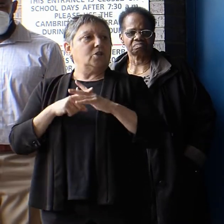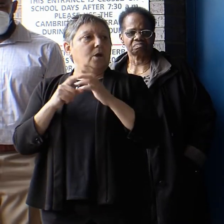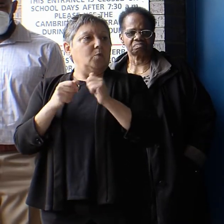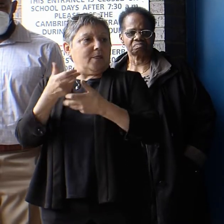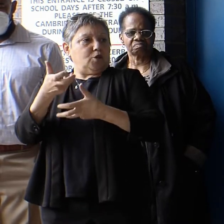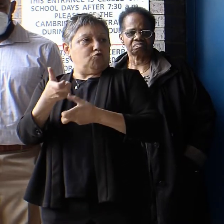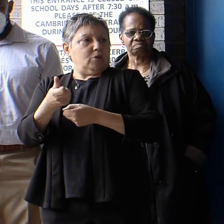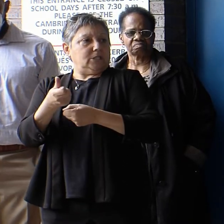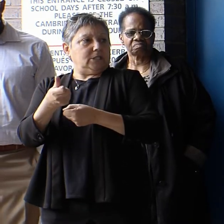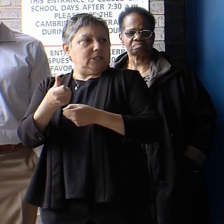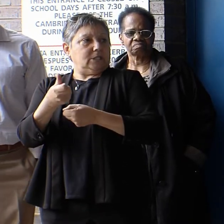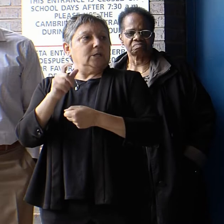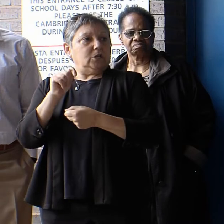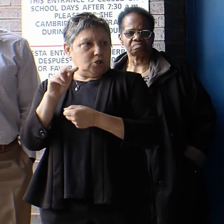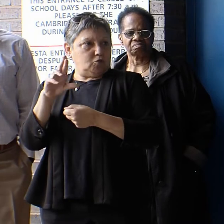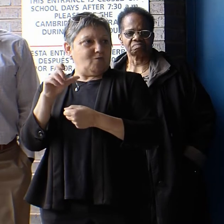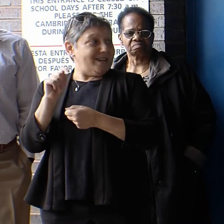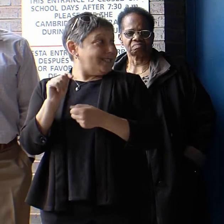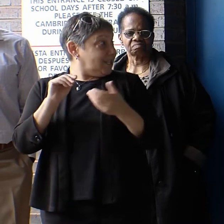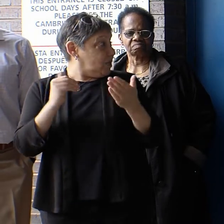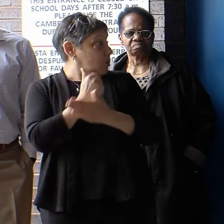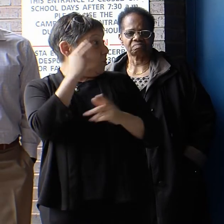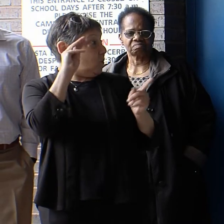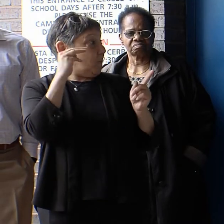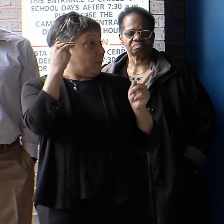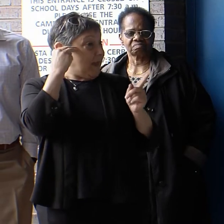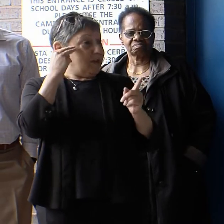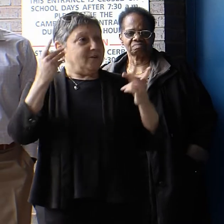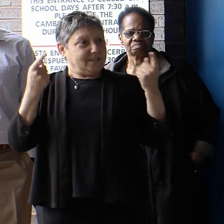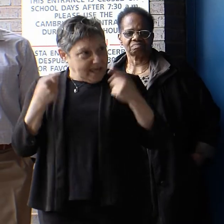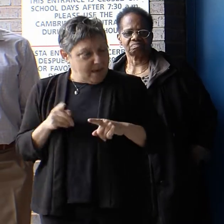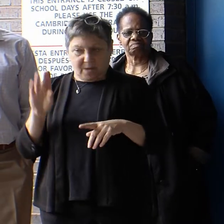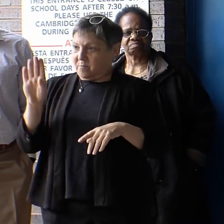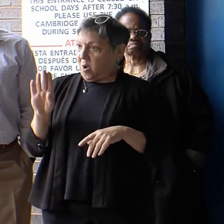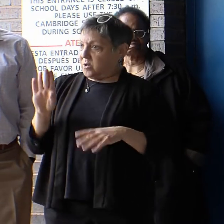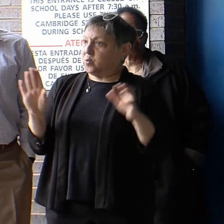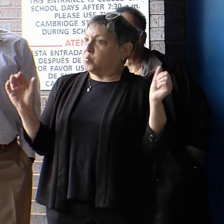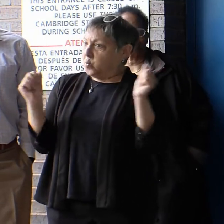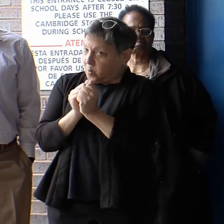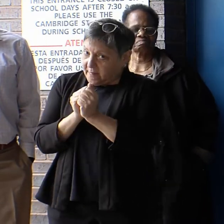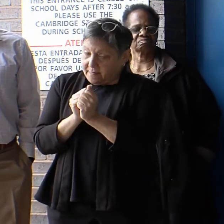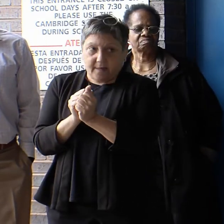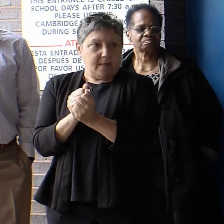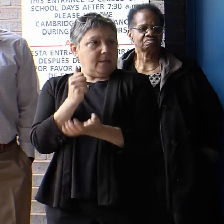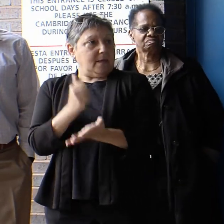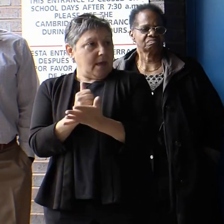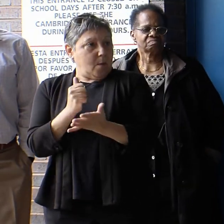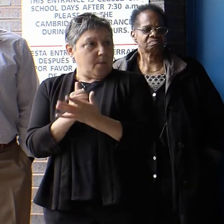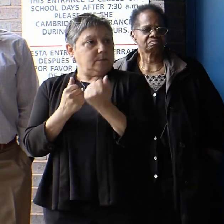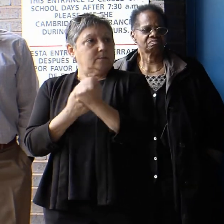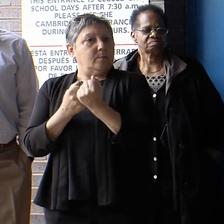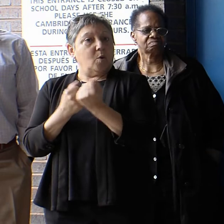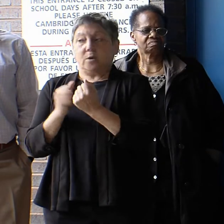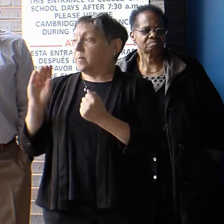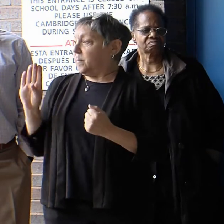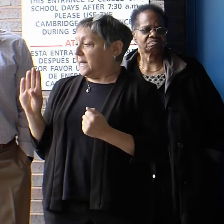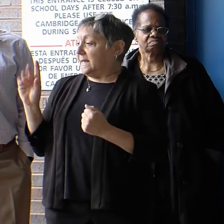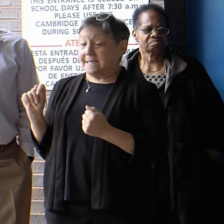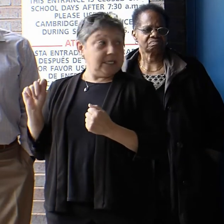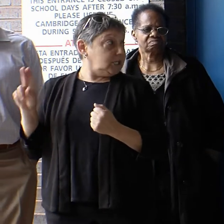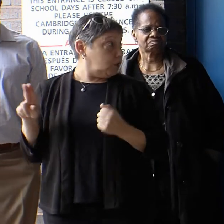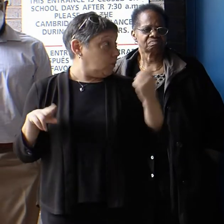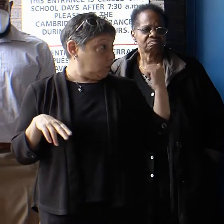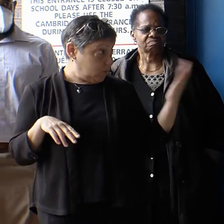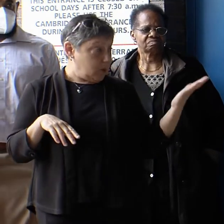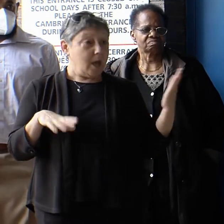that is what the mayor is doing. The new mayor is doing in Boston with the help and support of the Boston Teachers Union and the